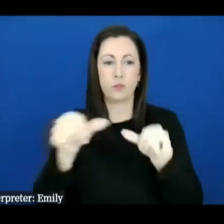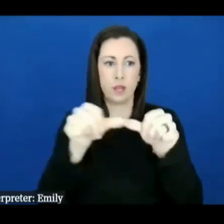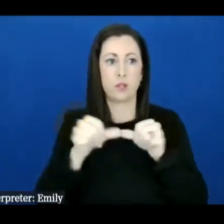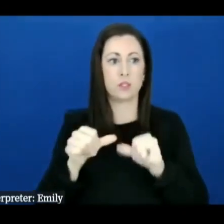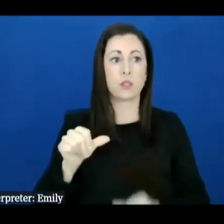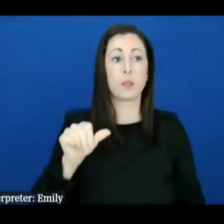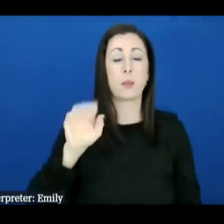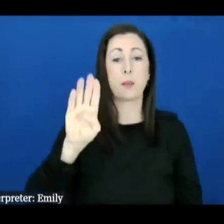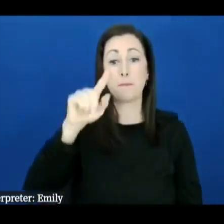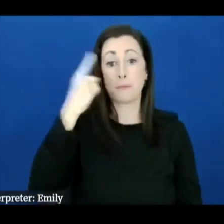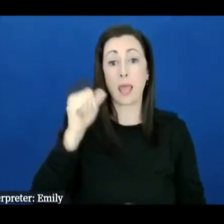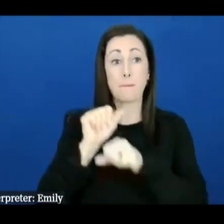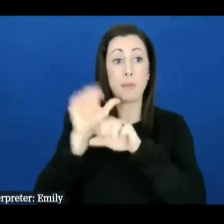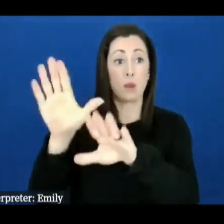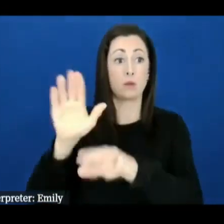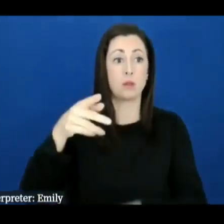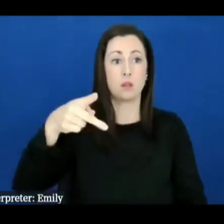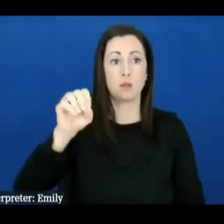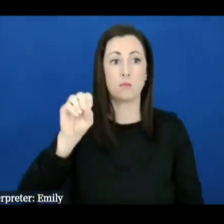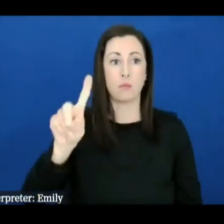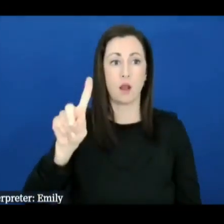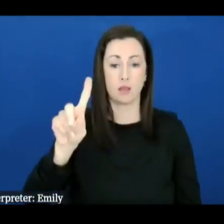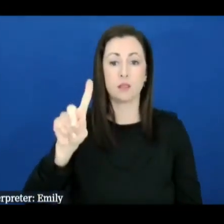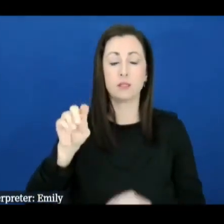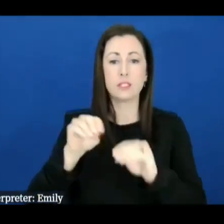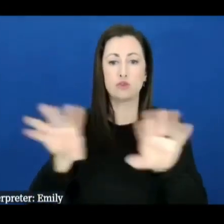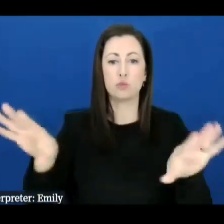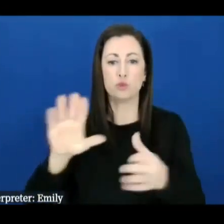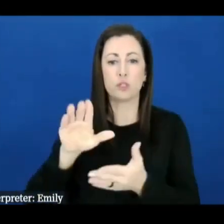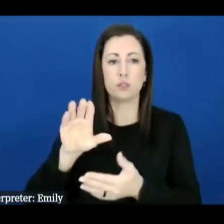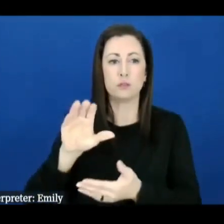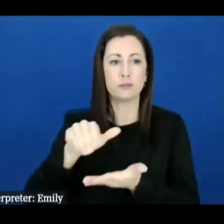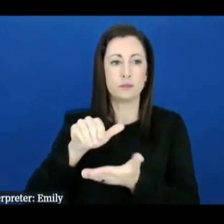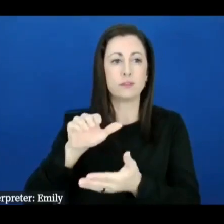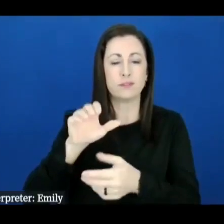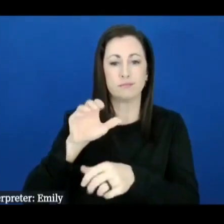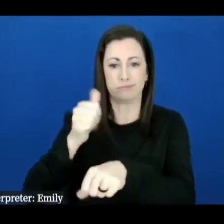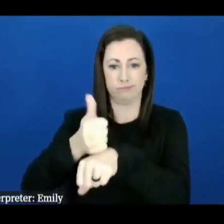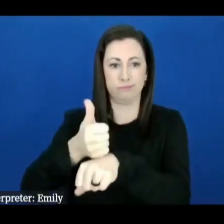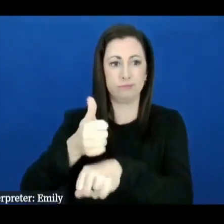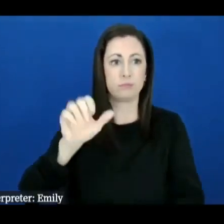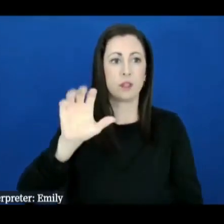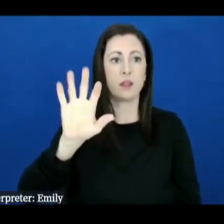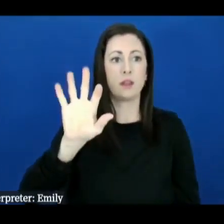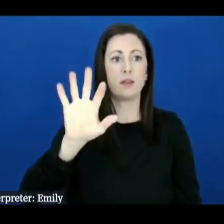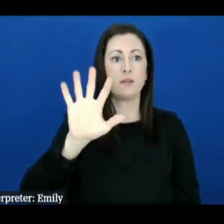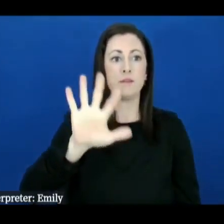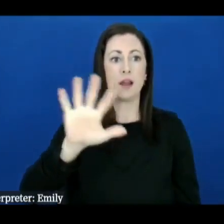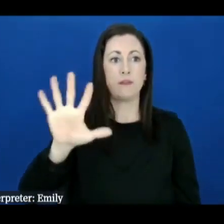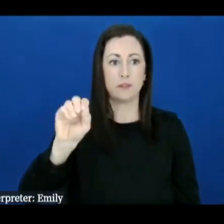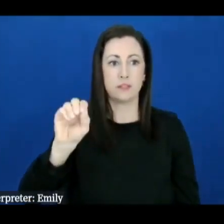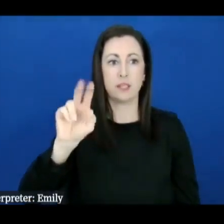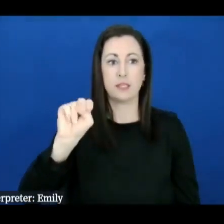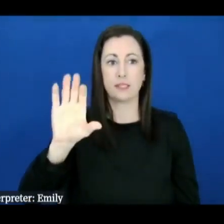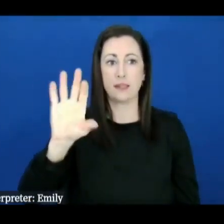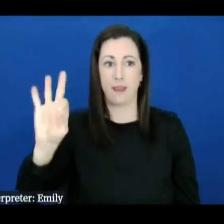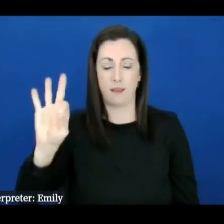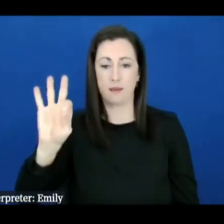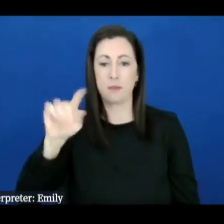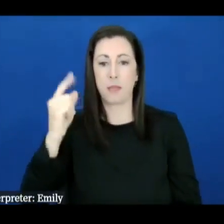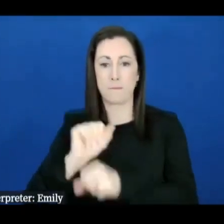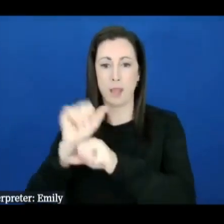and that's at the pod distribution site at 550 NC9 in Black Mountain the Walmart